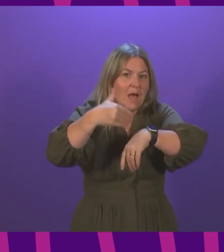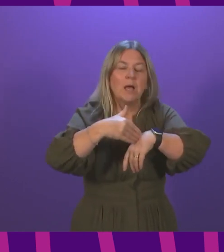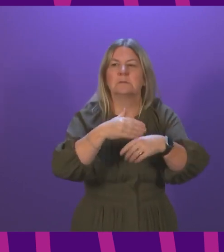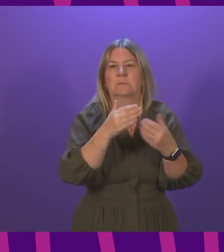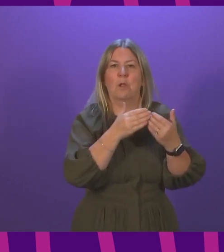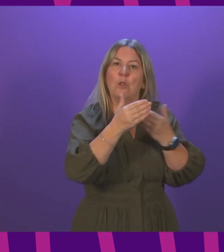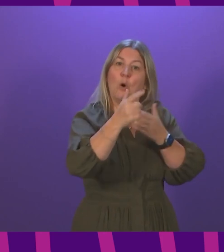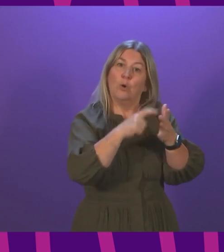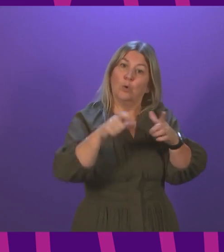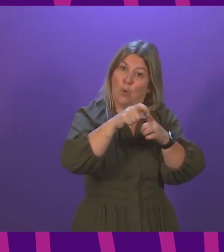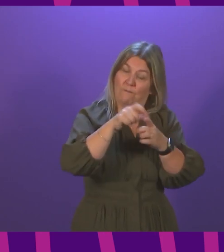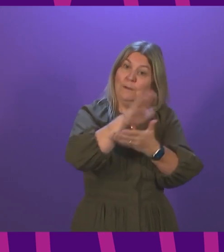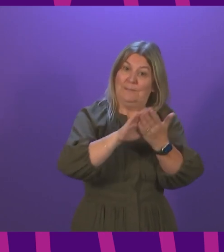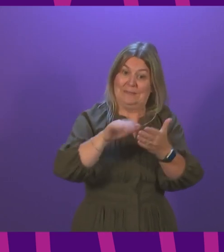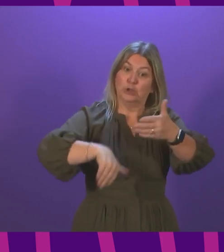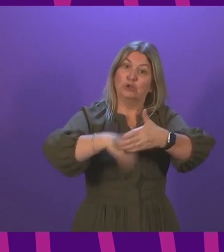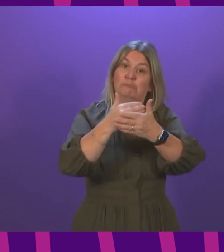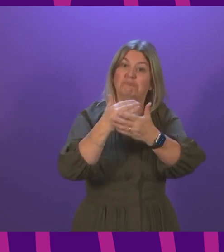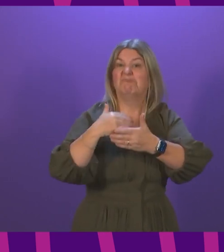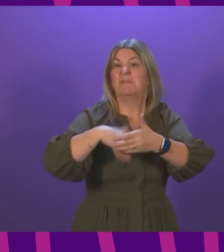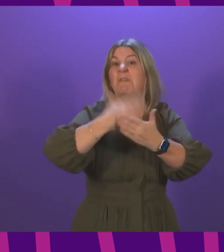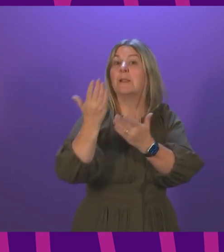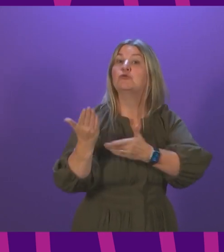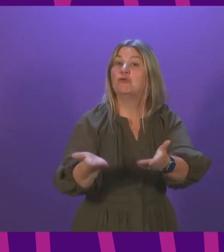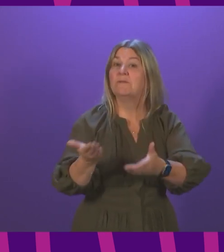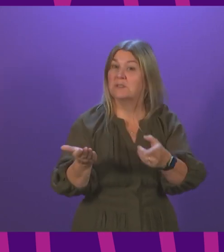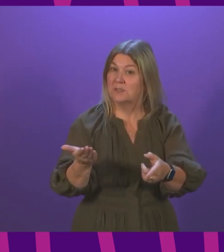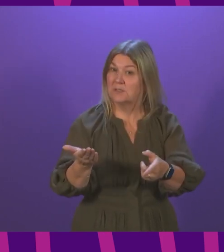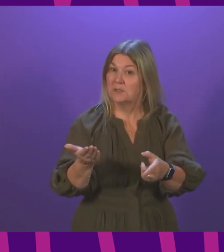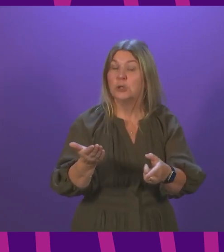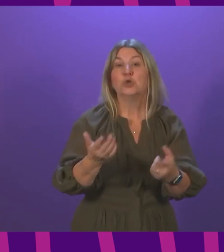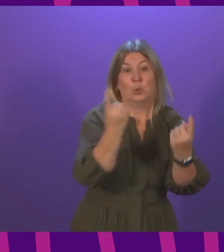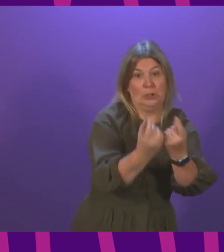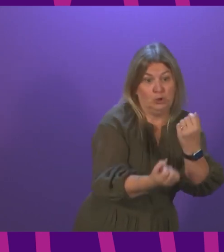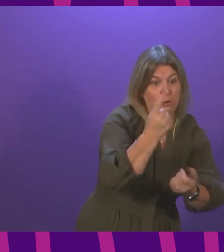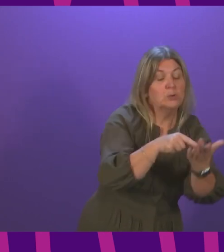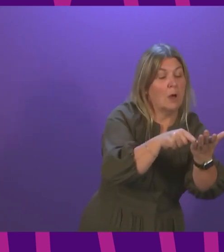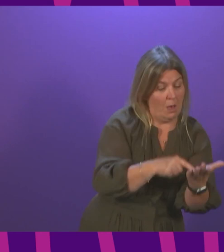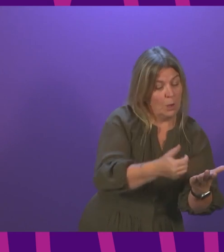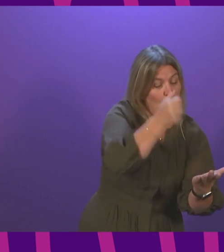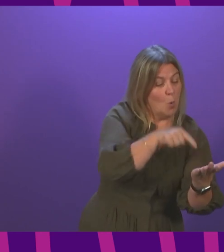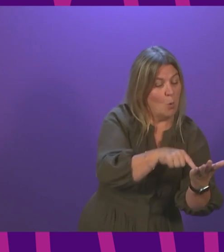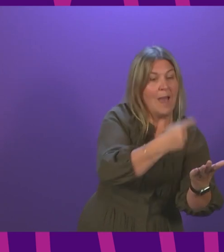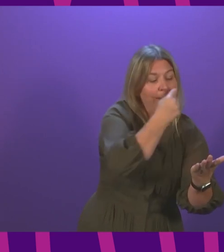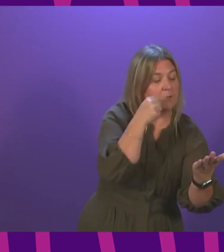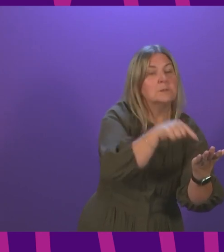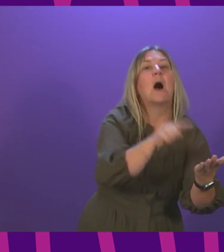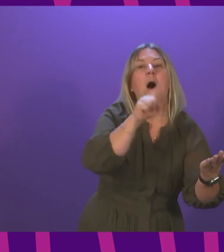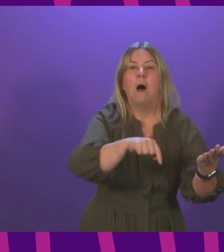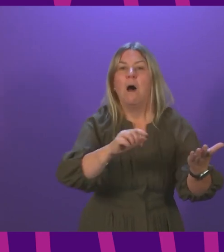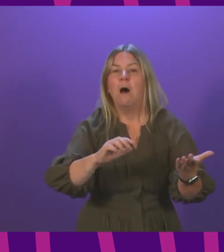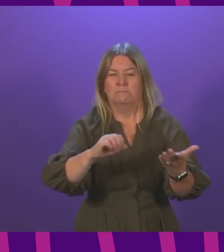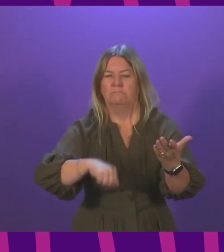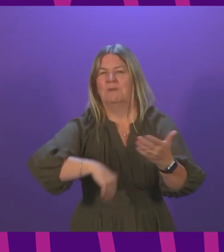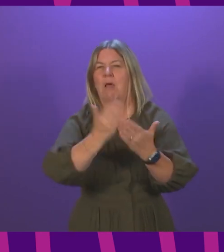that the services that are then developed are properly addressing that. There is nothing to stop. Health boards are establishing specialist provision